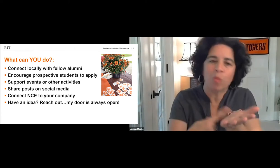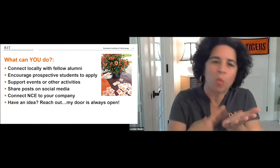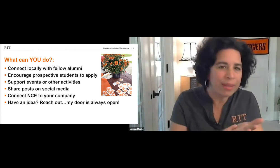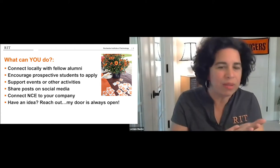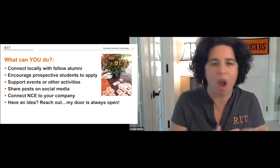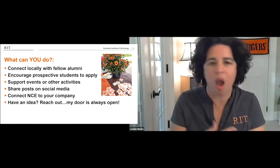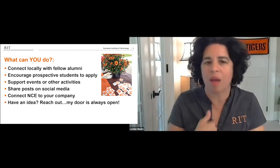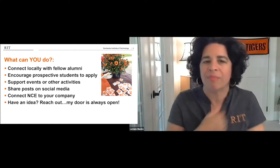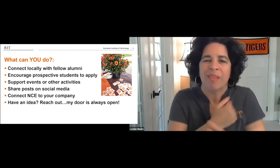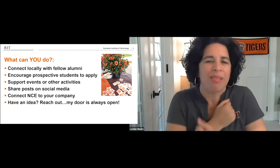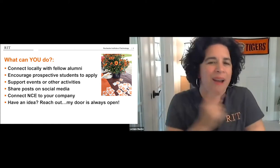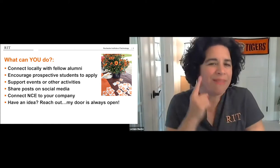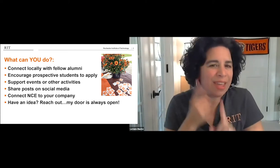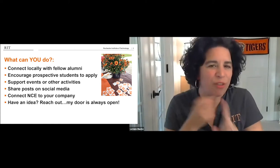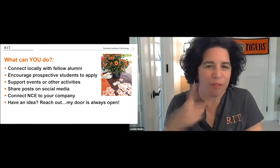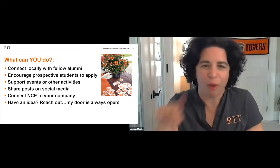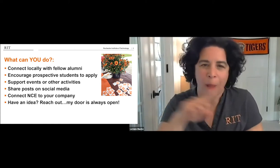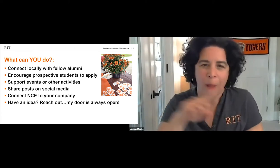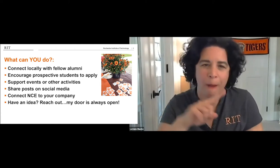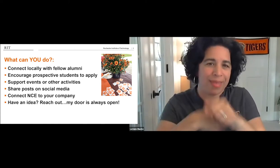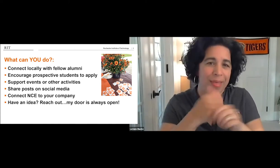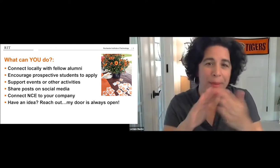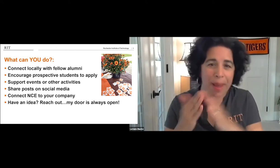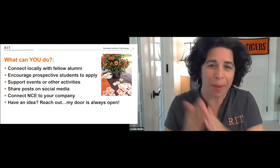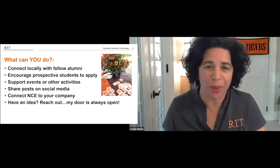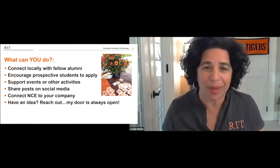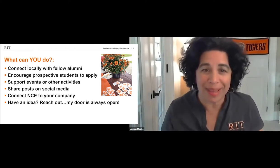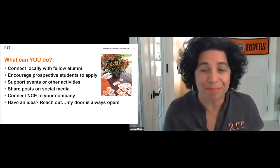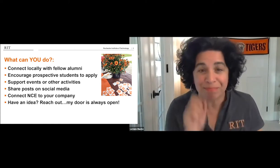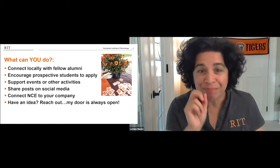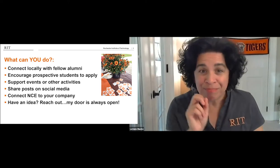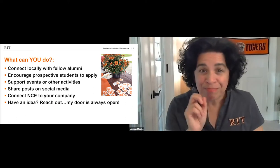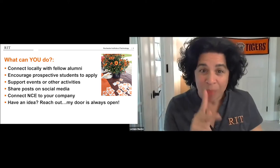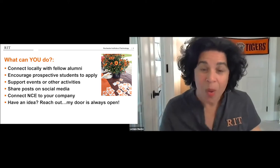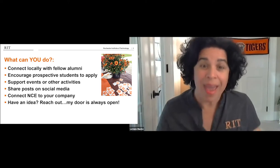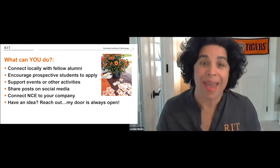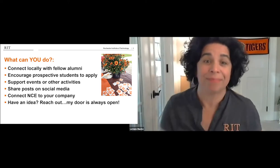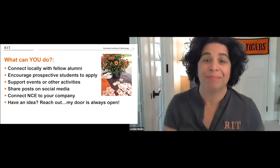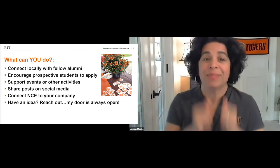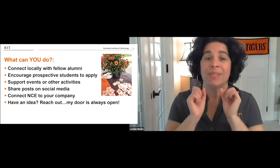is always open. I would love to talk with you. I love hearing from everyone in our alumni community.